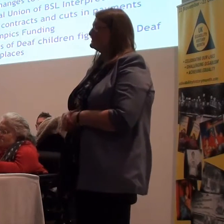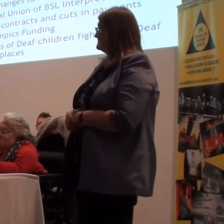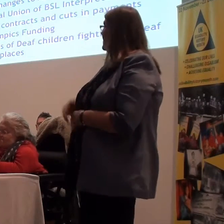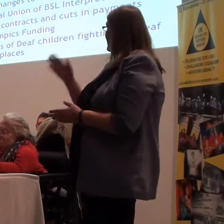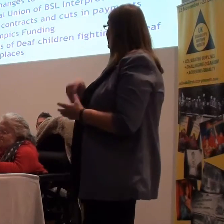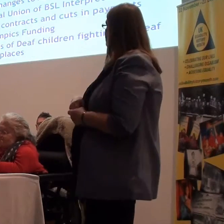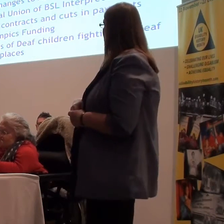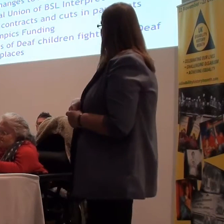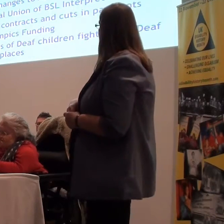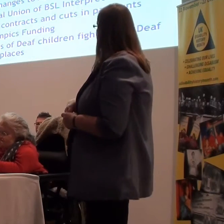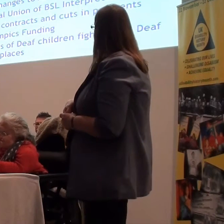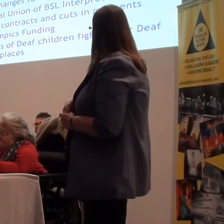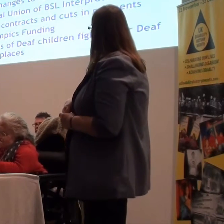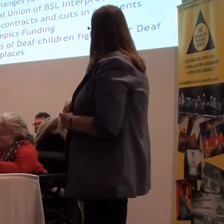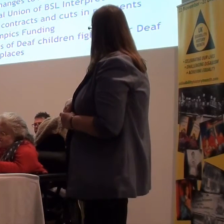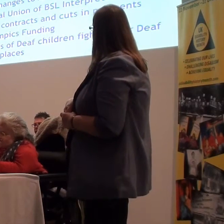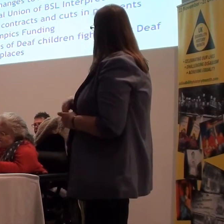When it should be government doing the work.